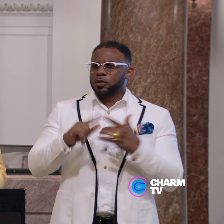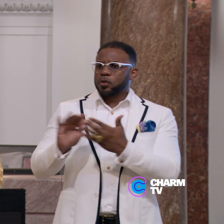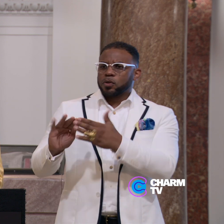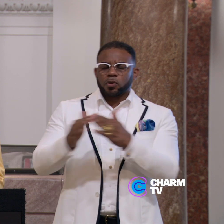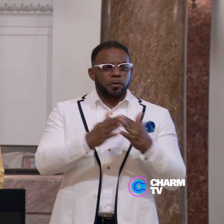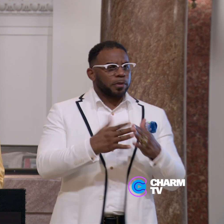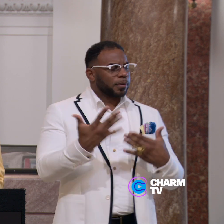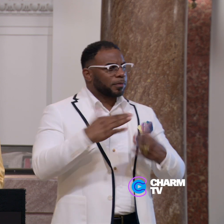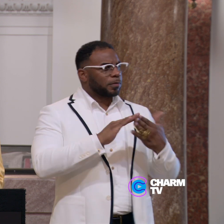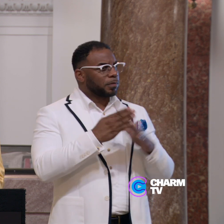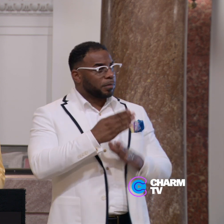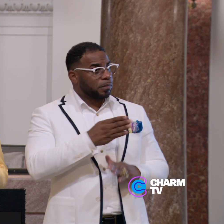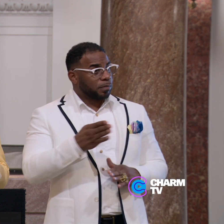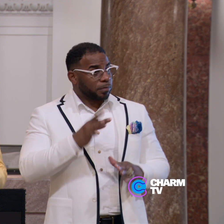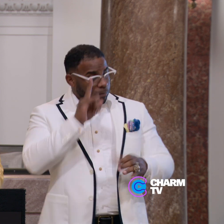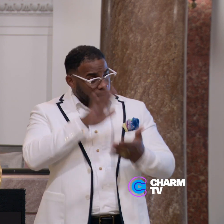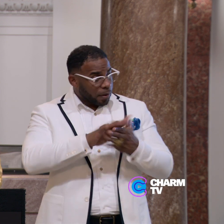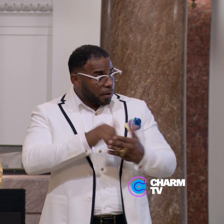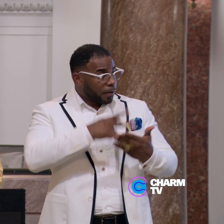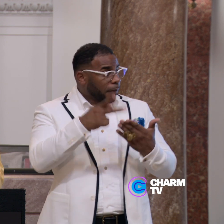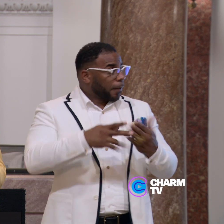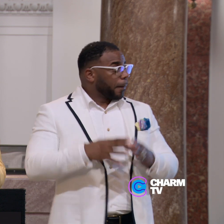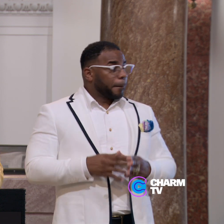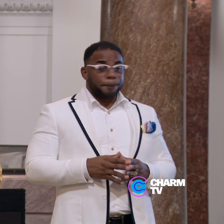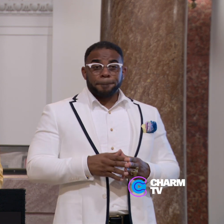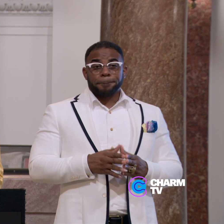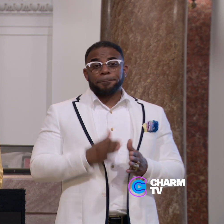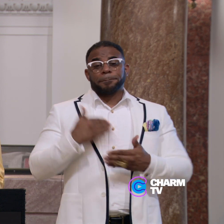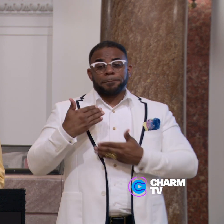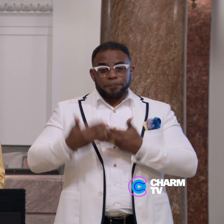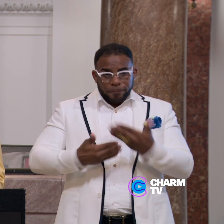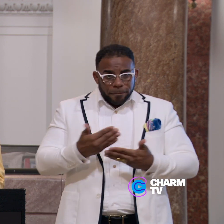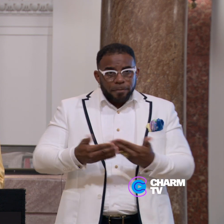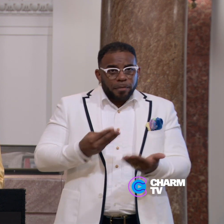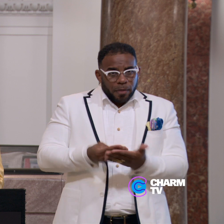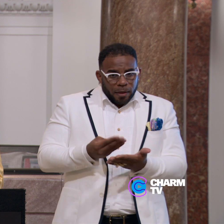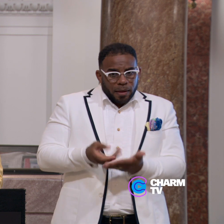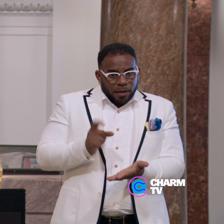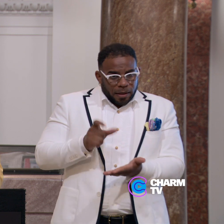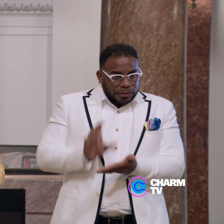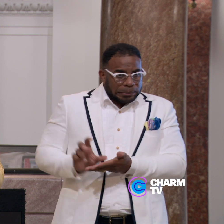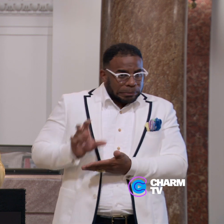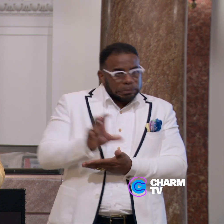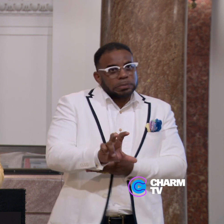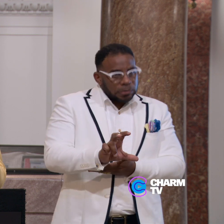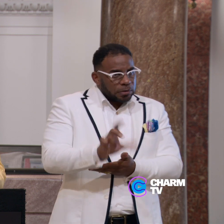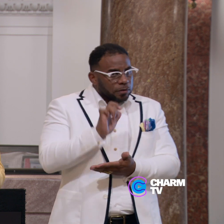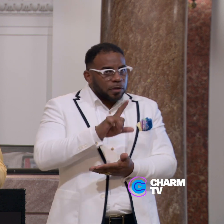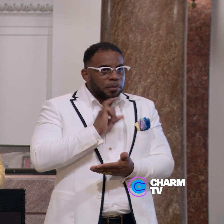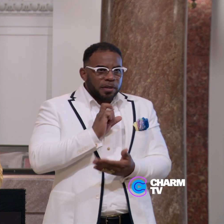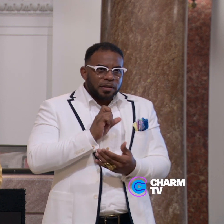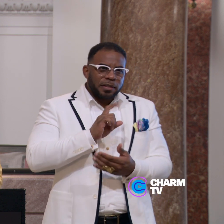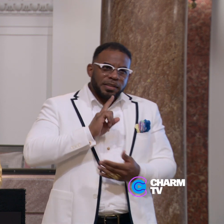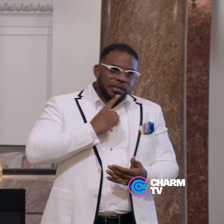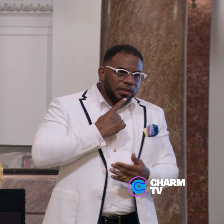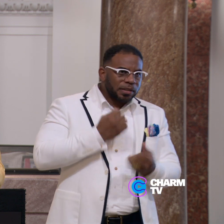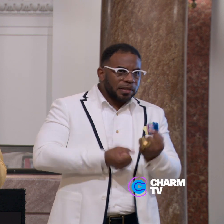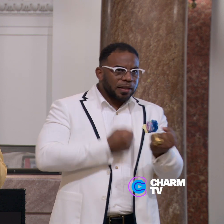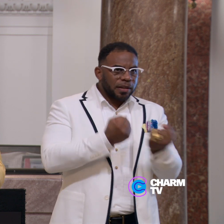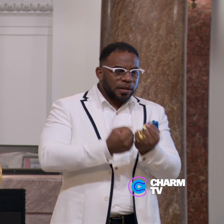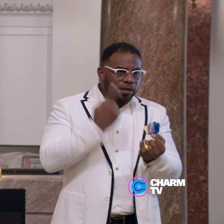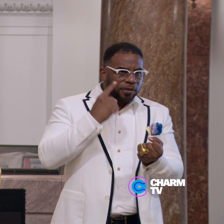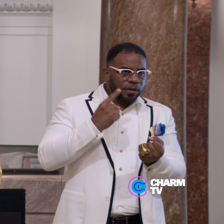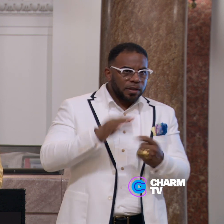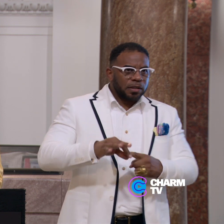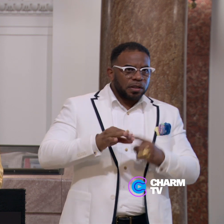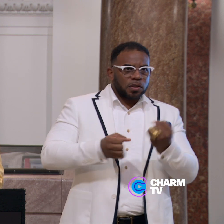community in Baltimore for believing in this program, generating the capital needed for implementation and for being fierce advocates for the